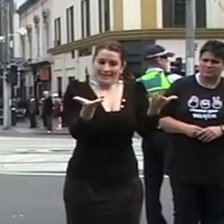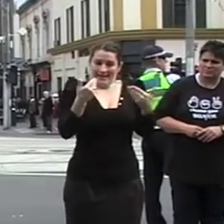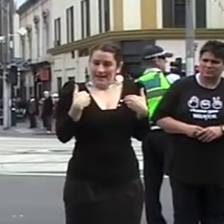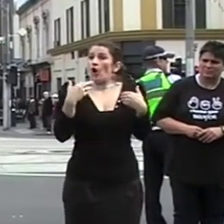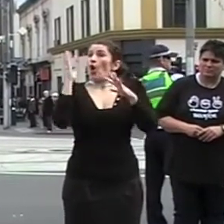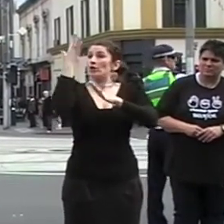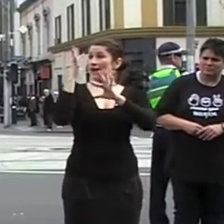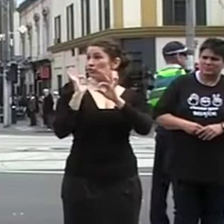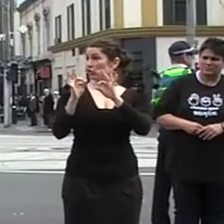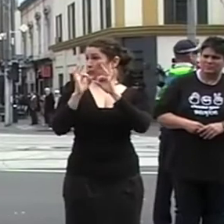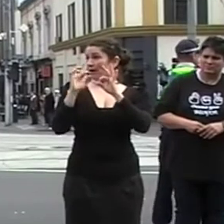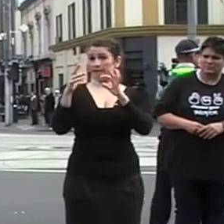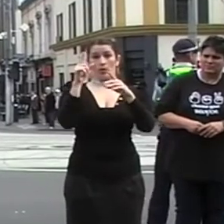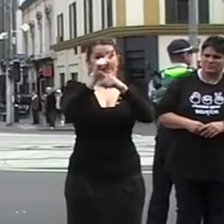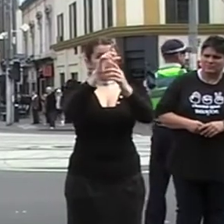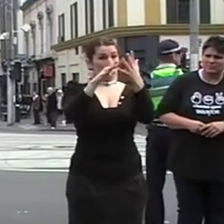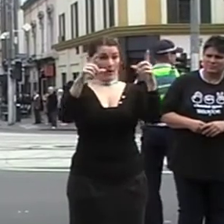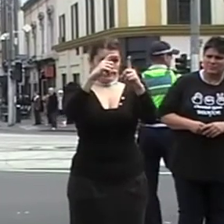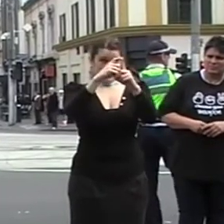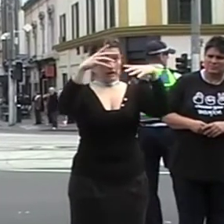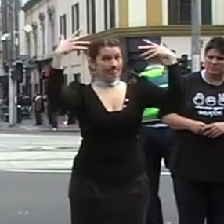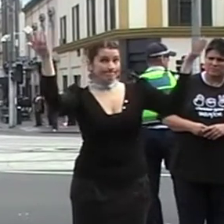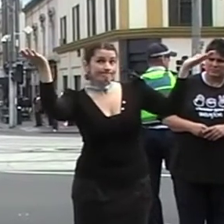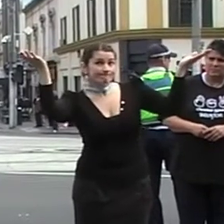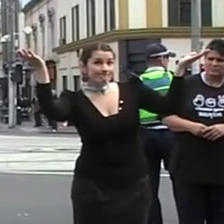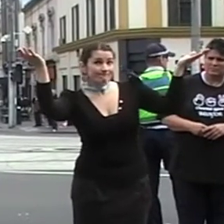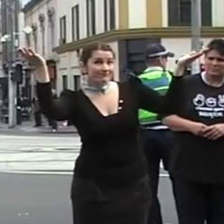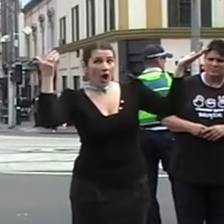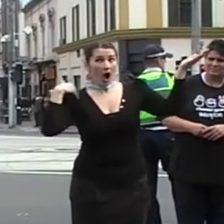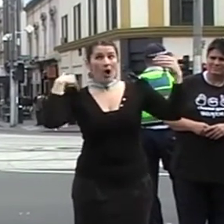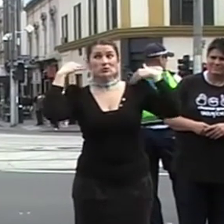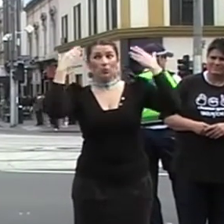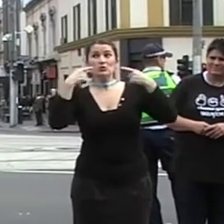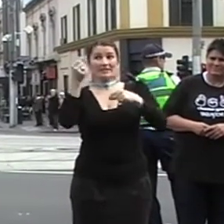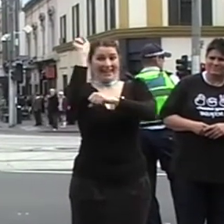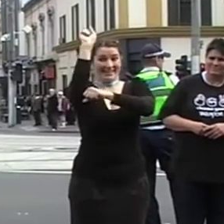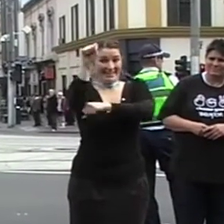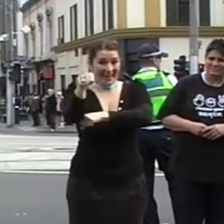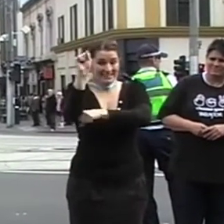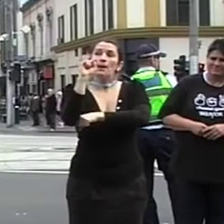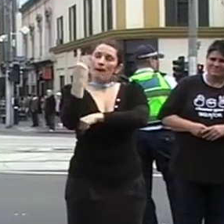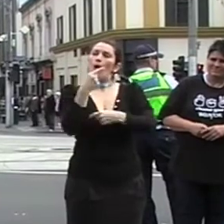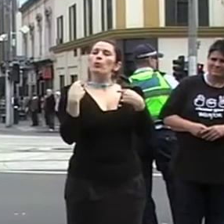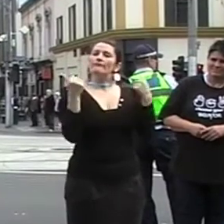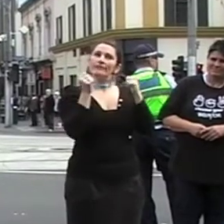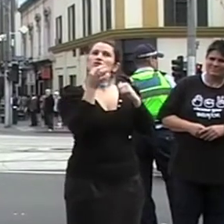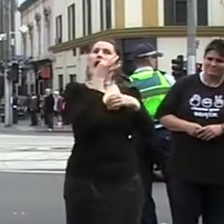I don't want to get anyone's hopes up about there being an official interpreter but we are asking for that because it would be an historic